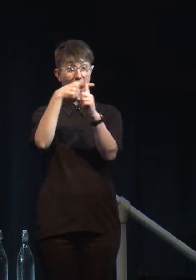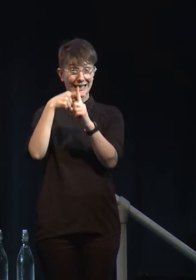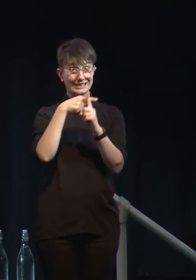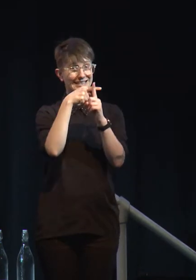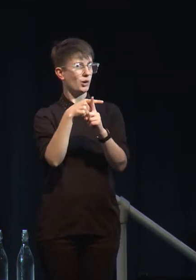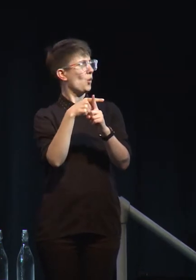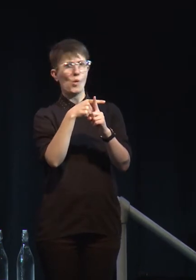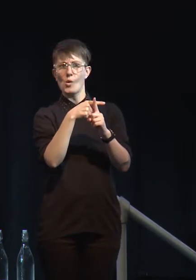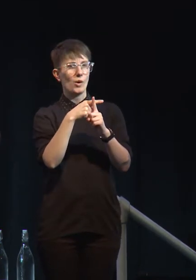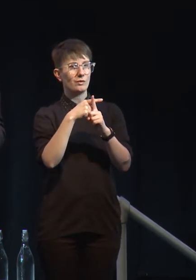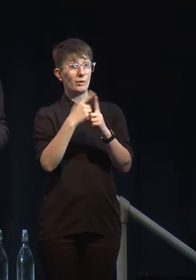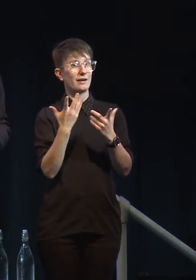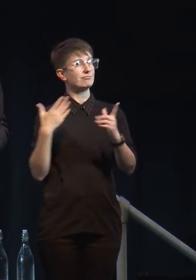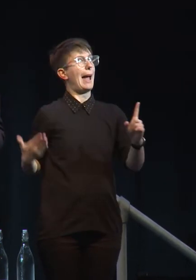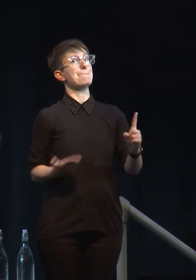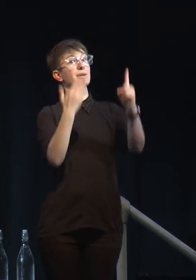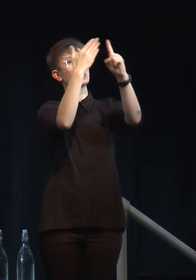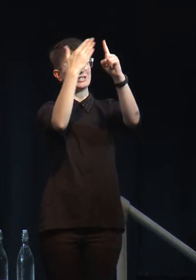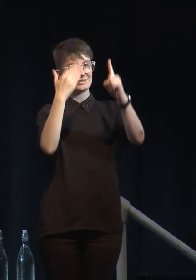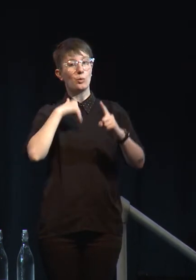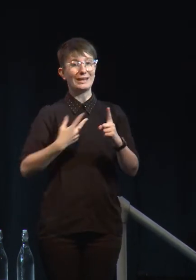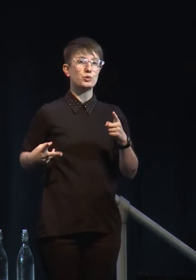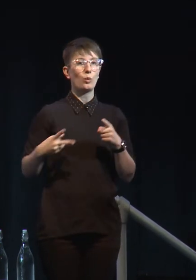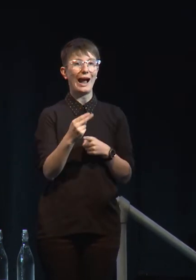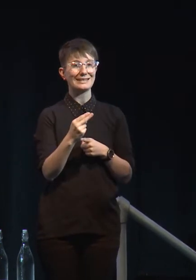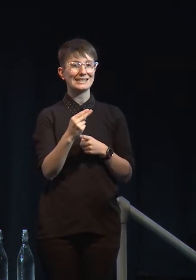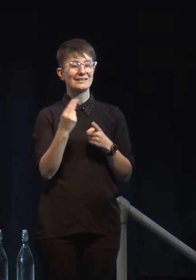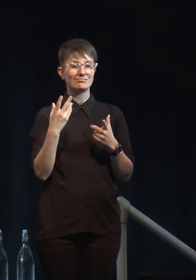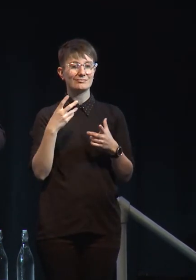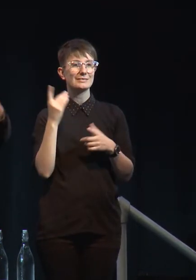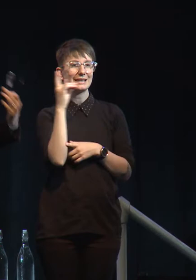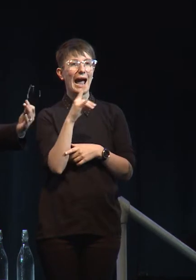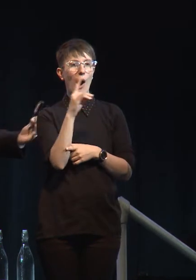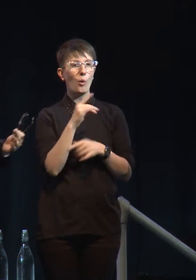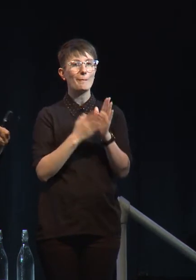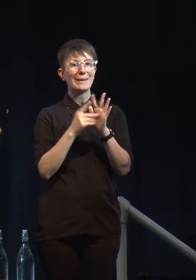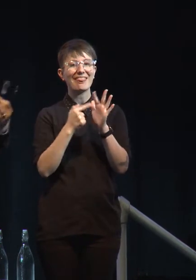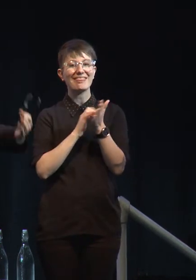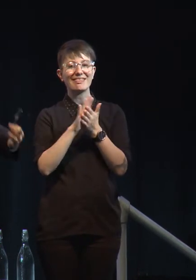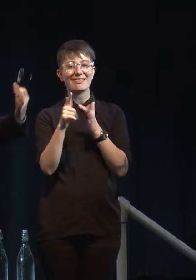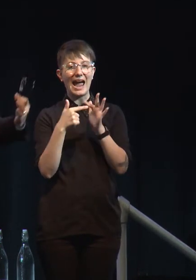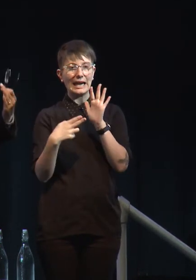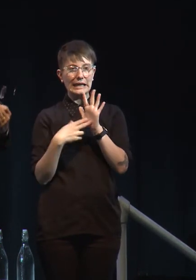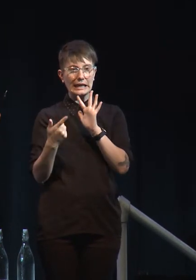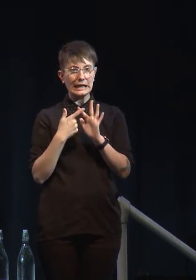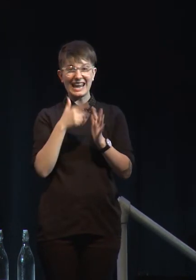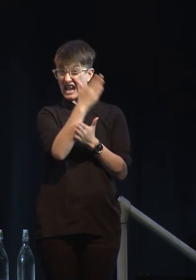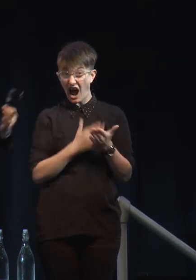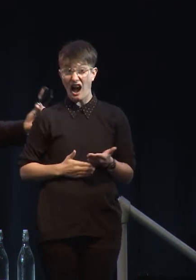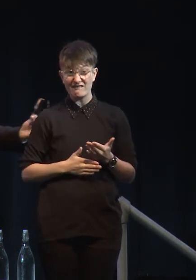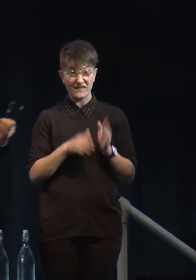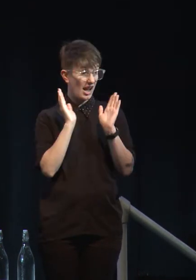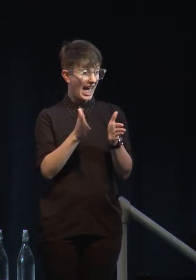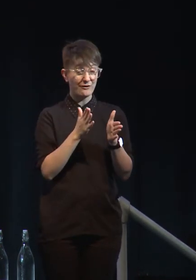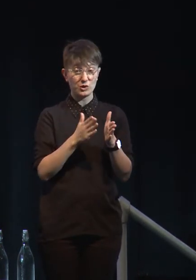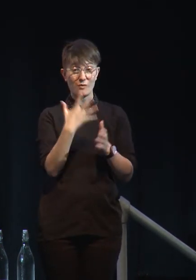to methane. So we've got to cut methane by 2050 in half. And methane is a powerful greenhouse forcing